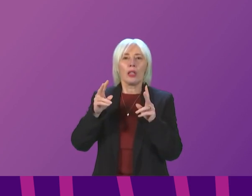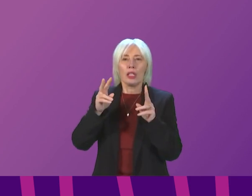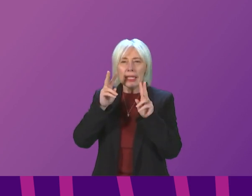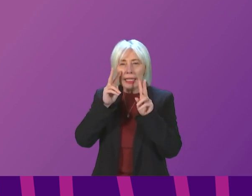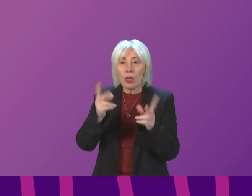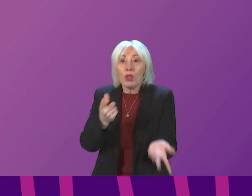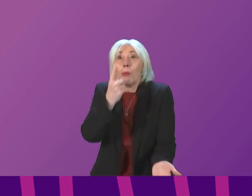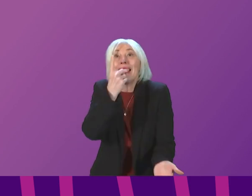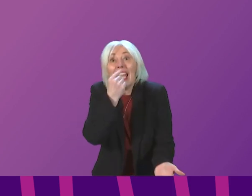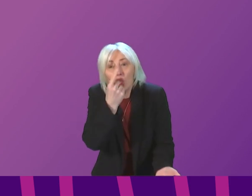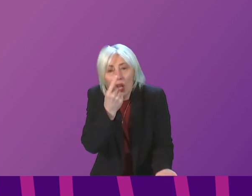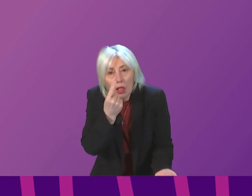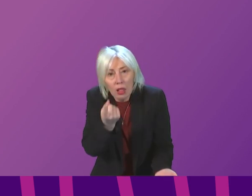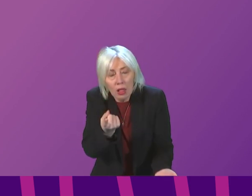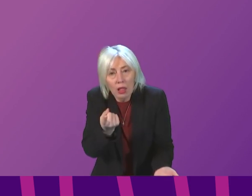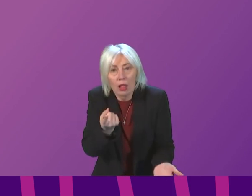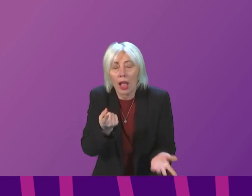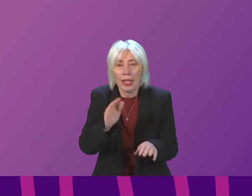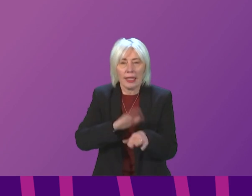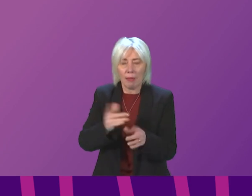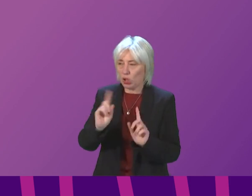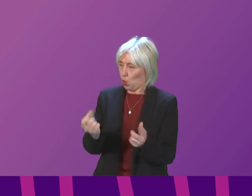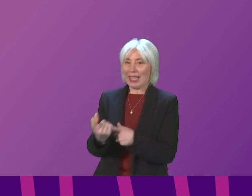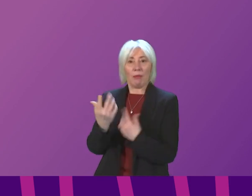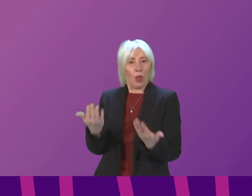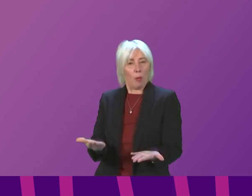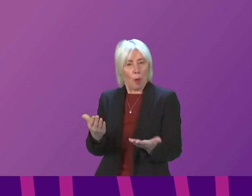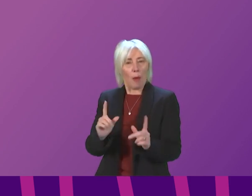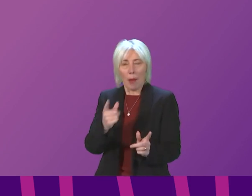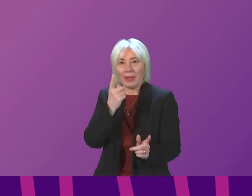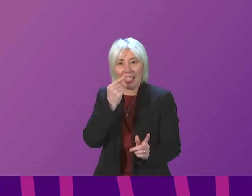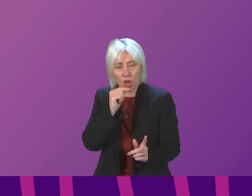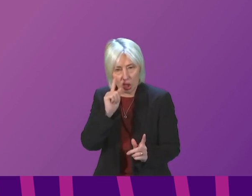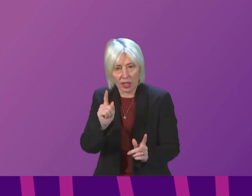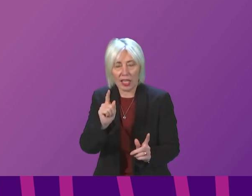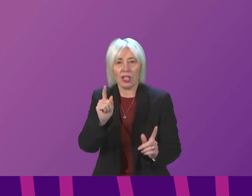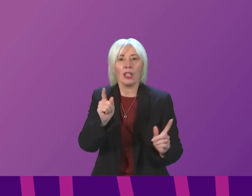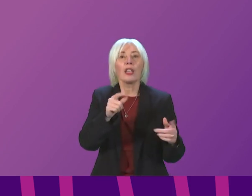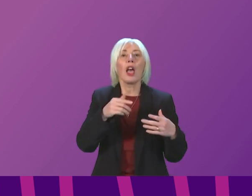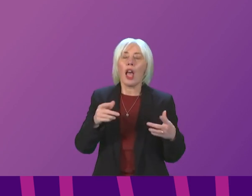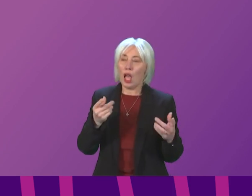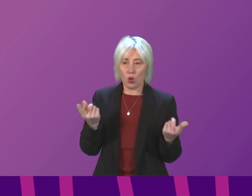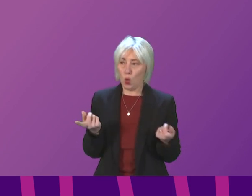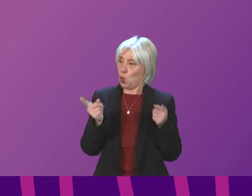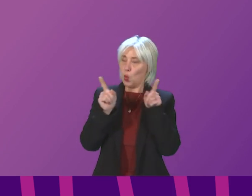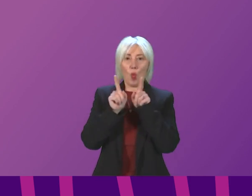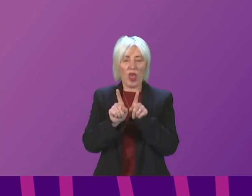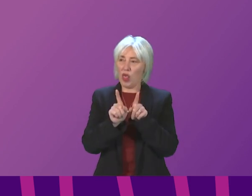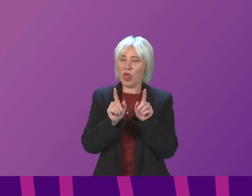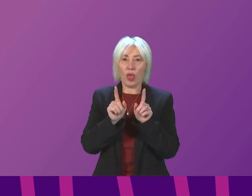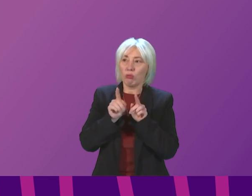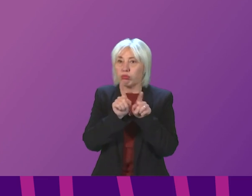be despite what is and to journey with others in making it a